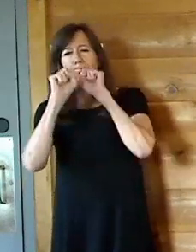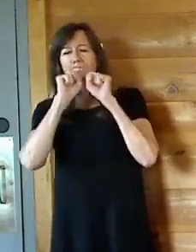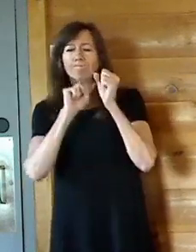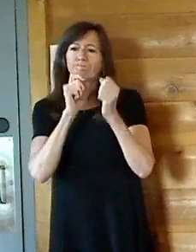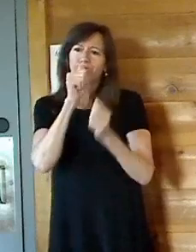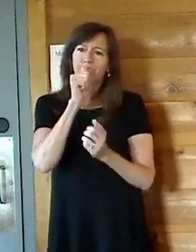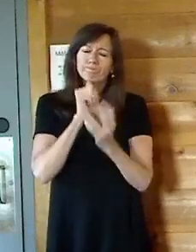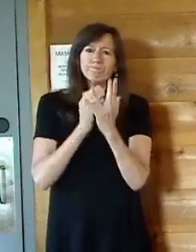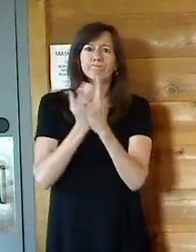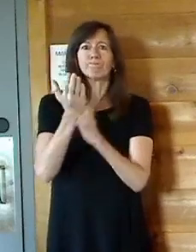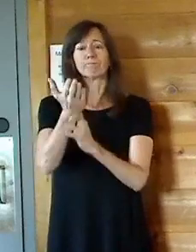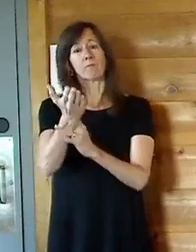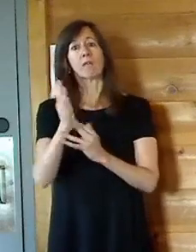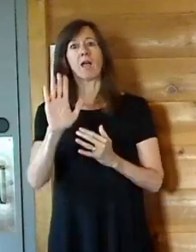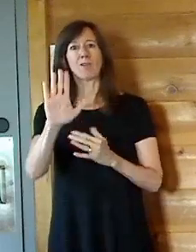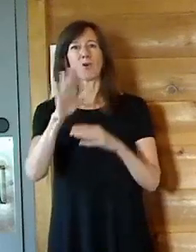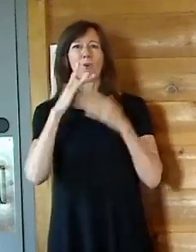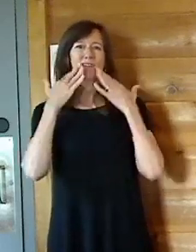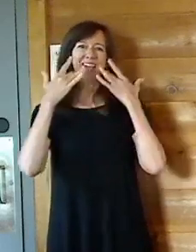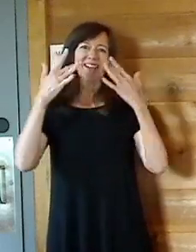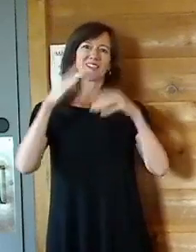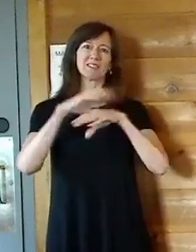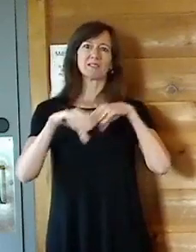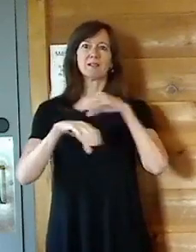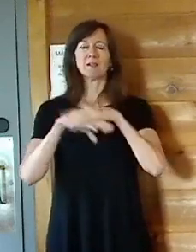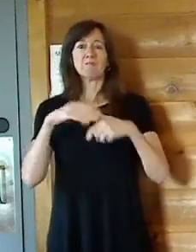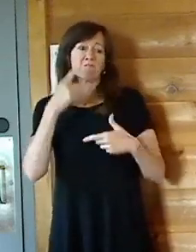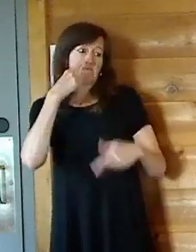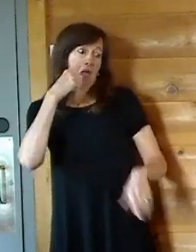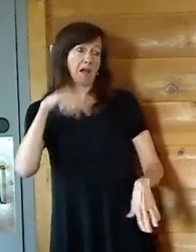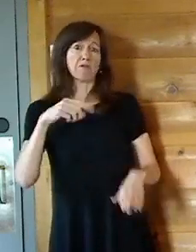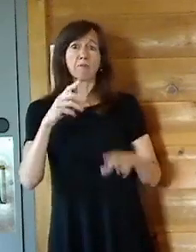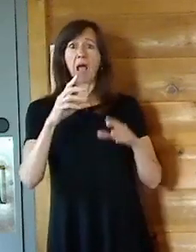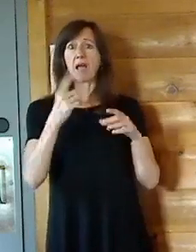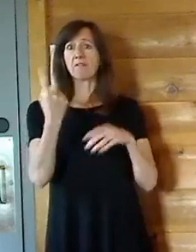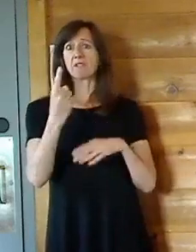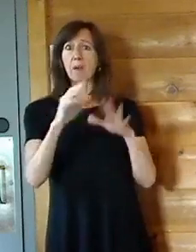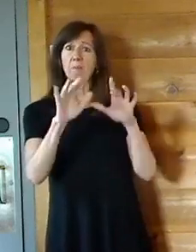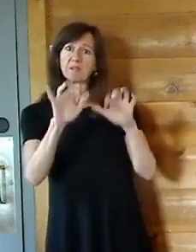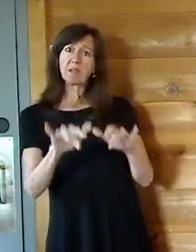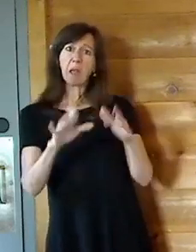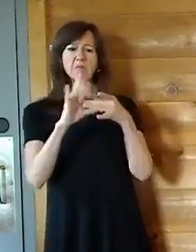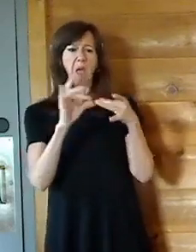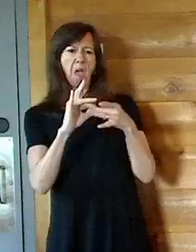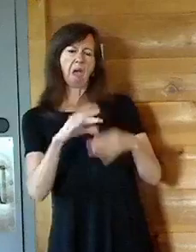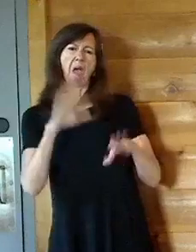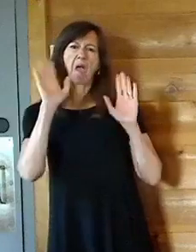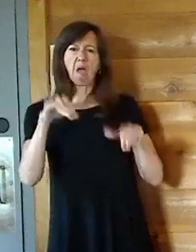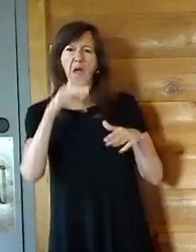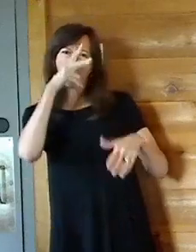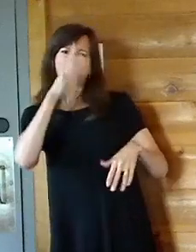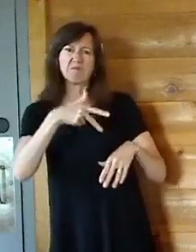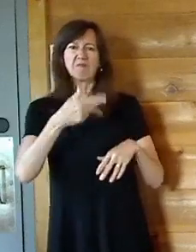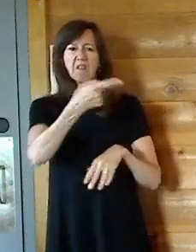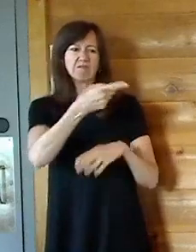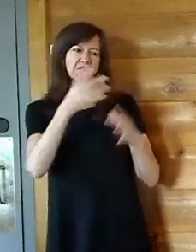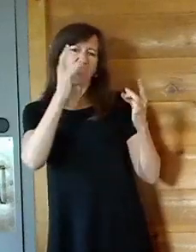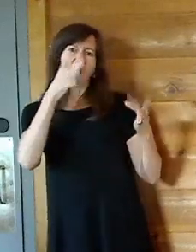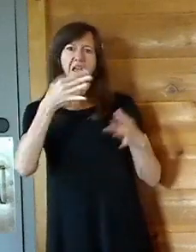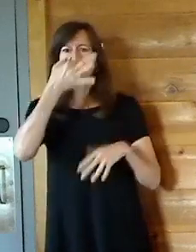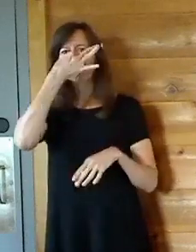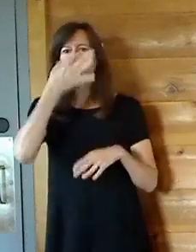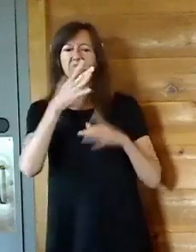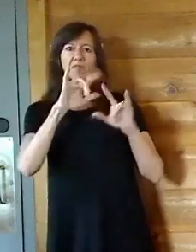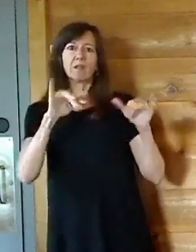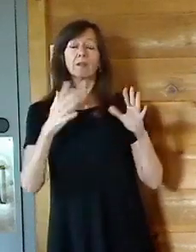You know, I don't mind when somebody writes a message and says, oh, that's bogus or you guys stink. That's okay. I get it. People like to, certainly on social media